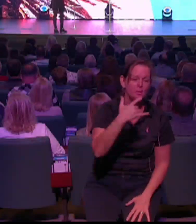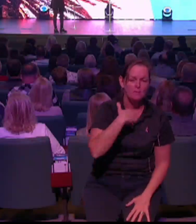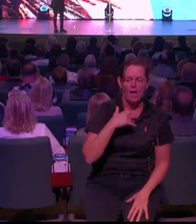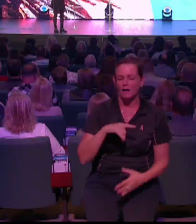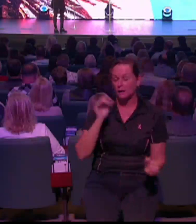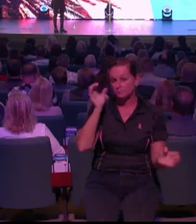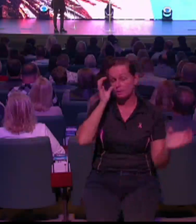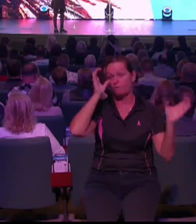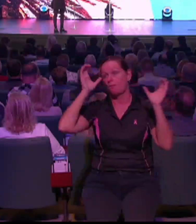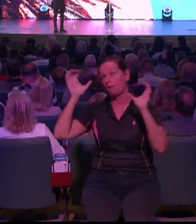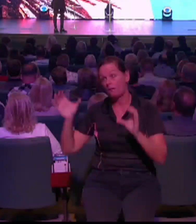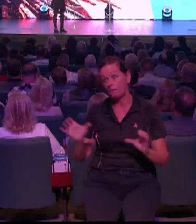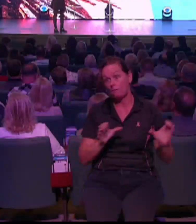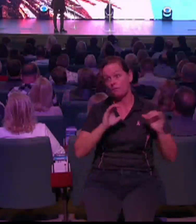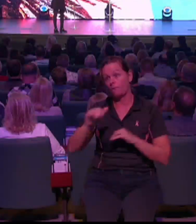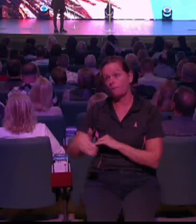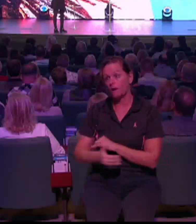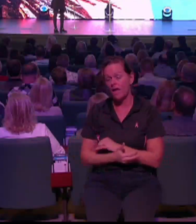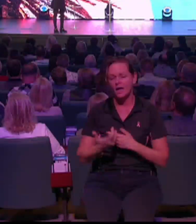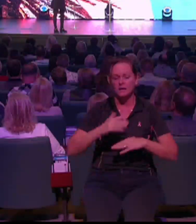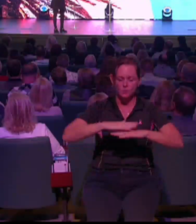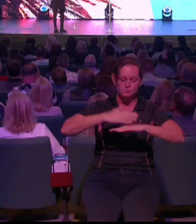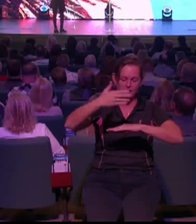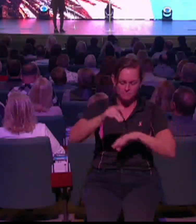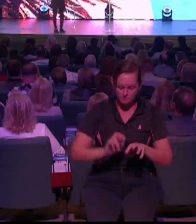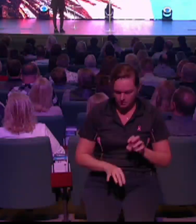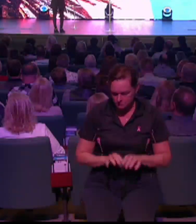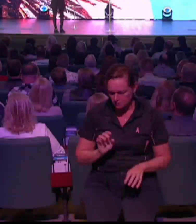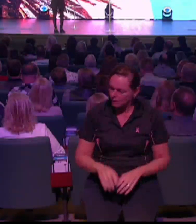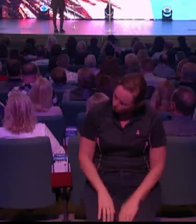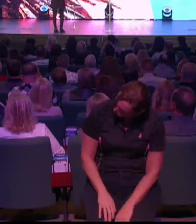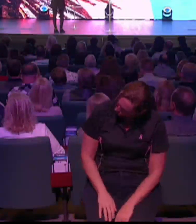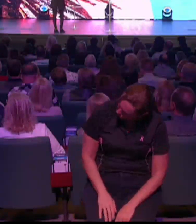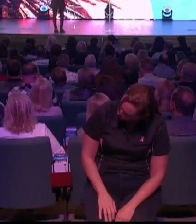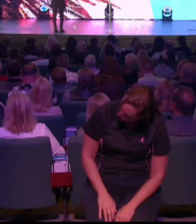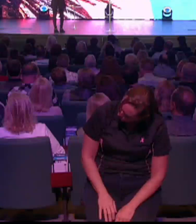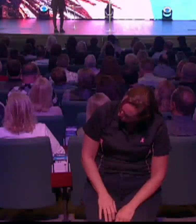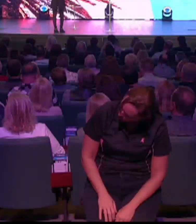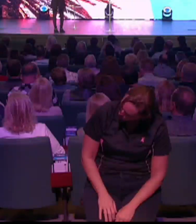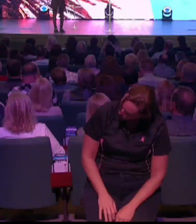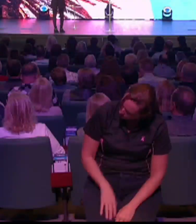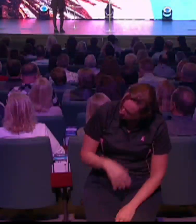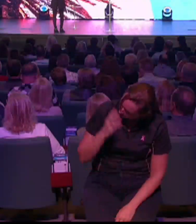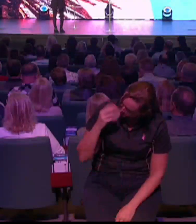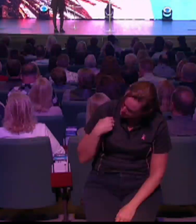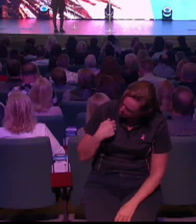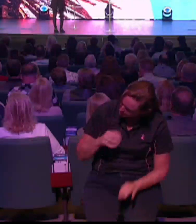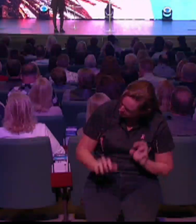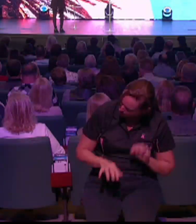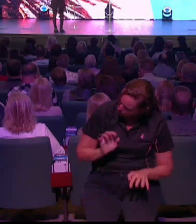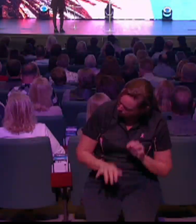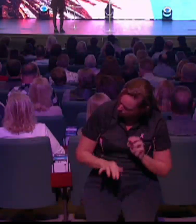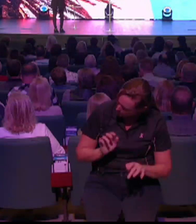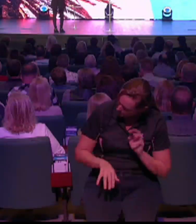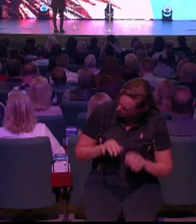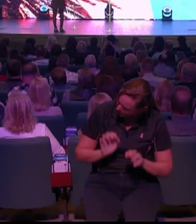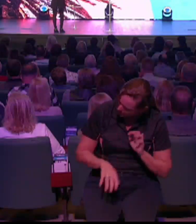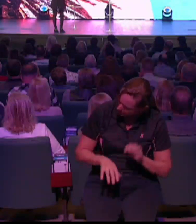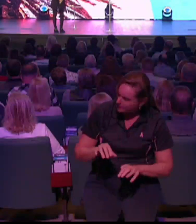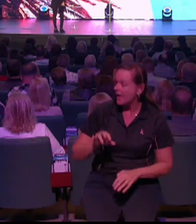asleep at my laptop. And I woke up eight pages later of the letter T. And I was like, I think I just